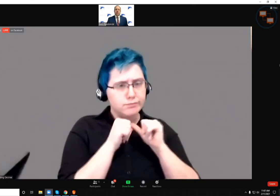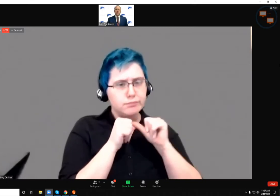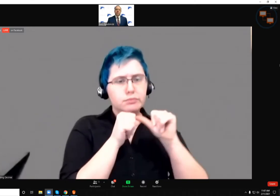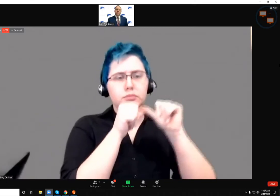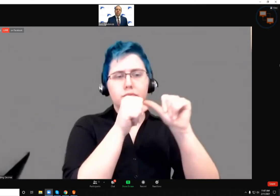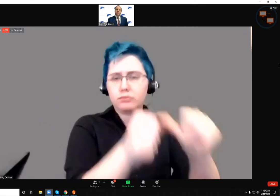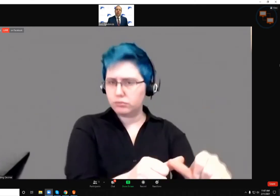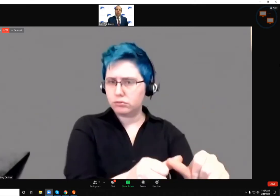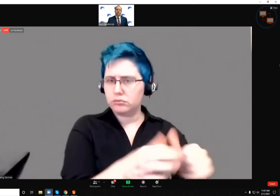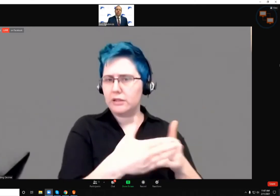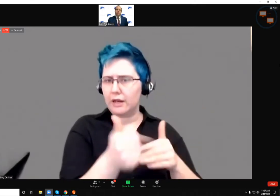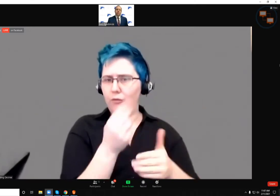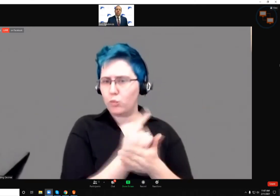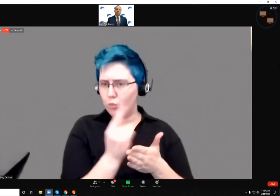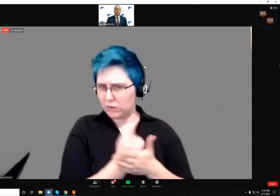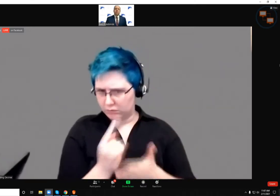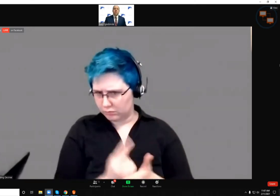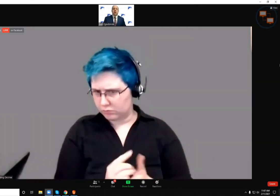coming weeks.